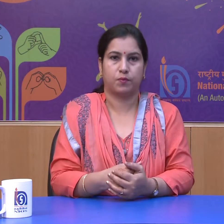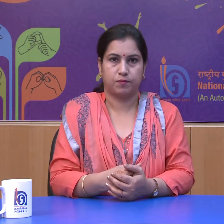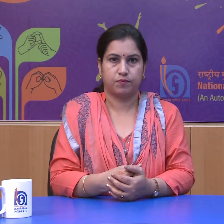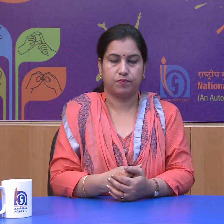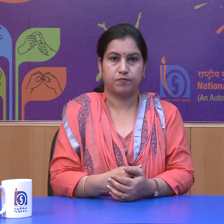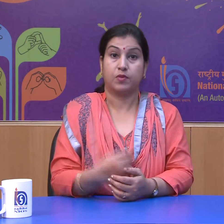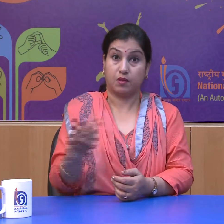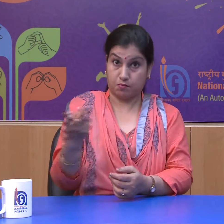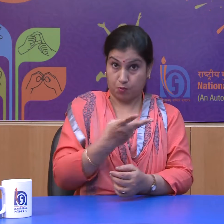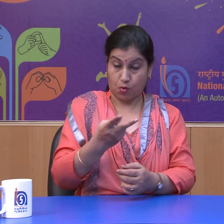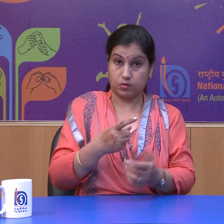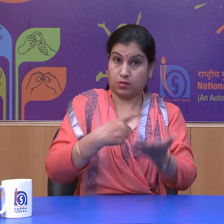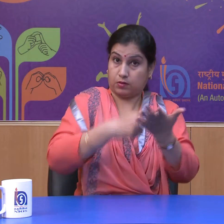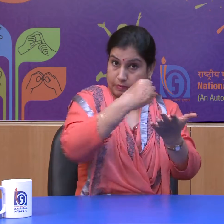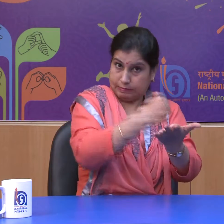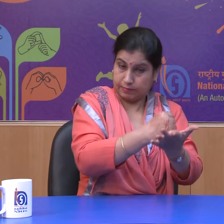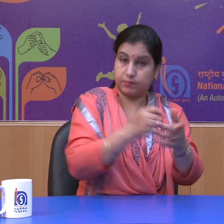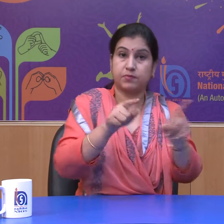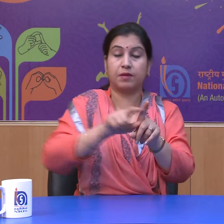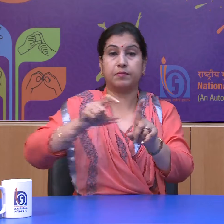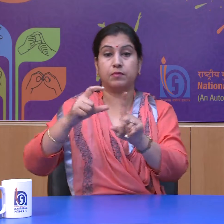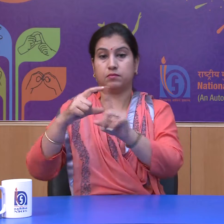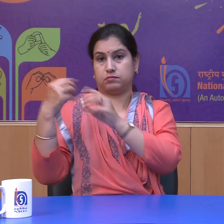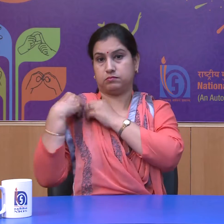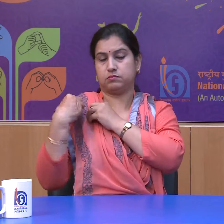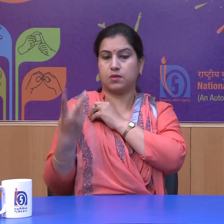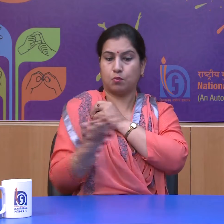Both rights and duties are related to each other.